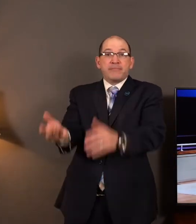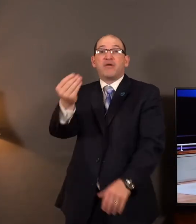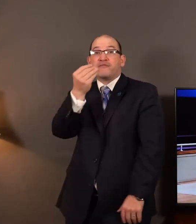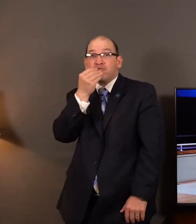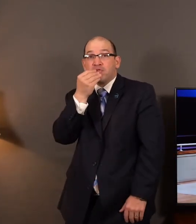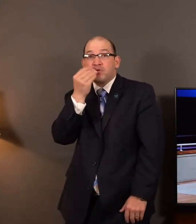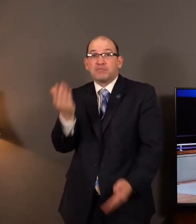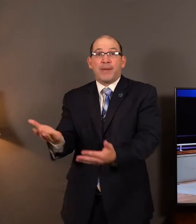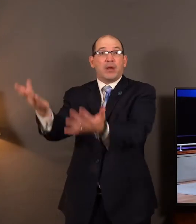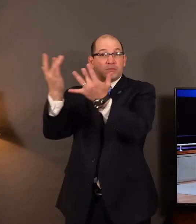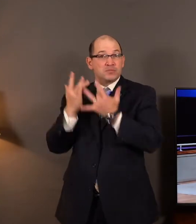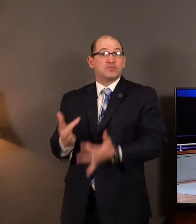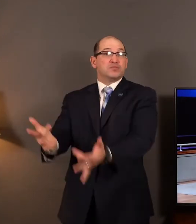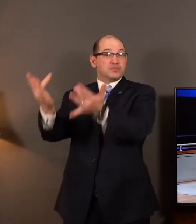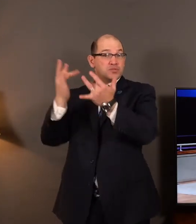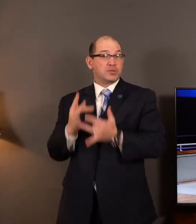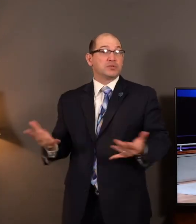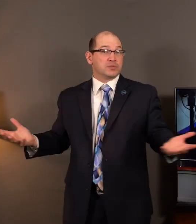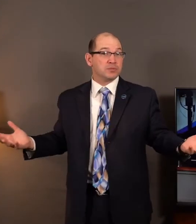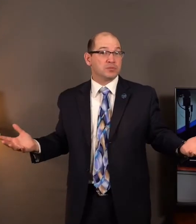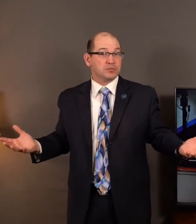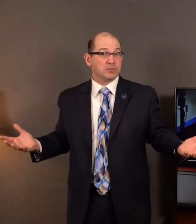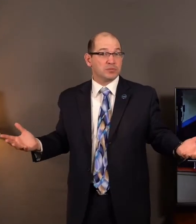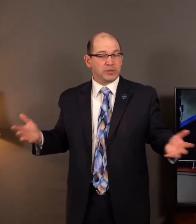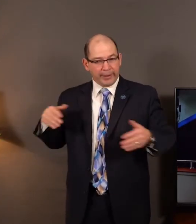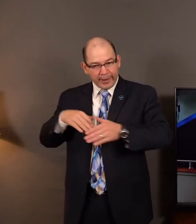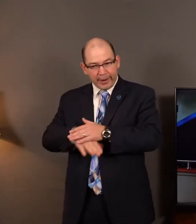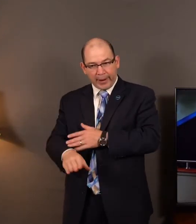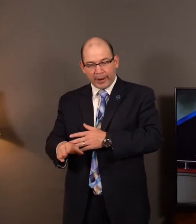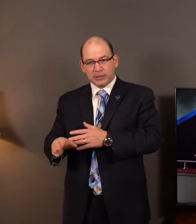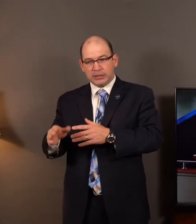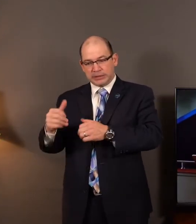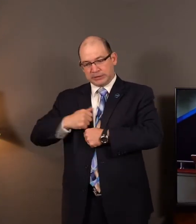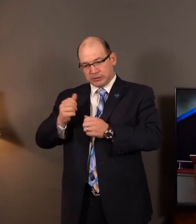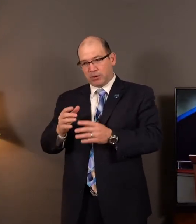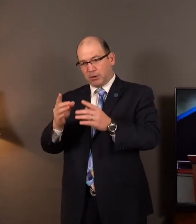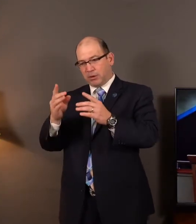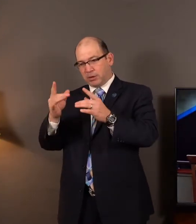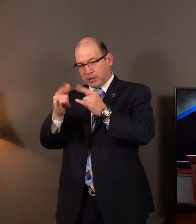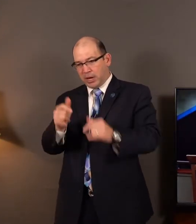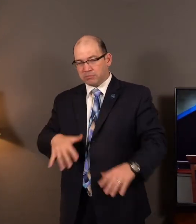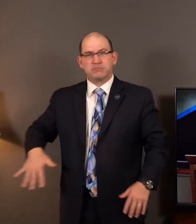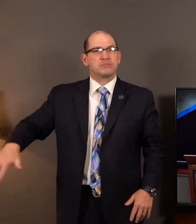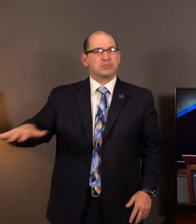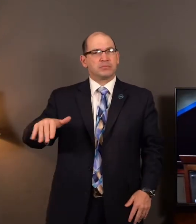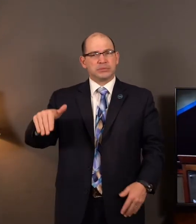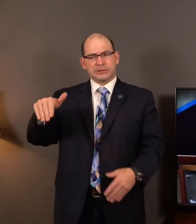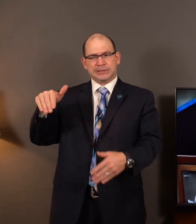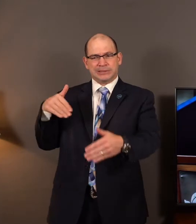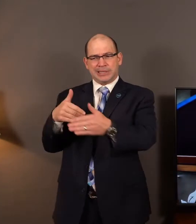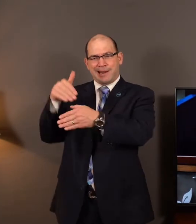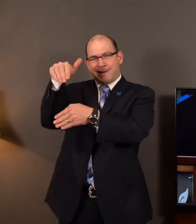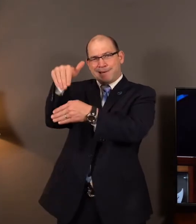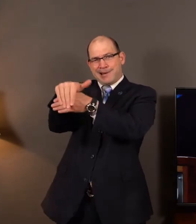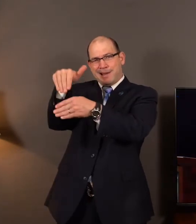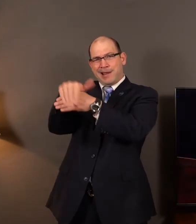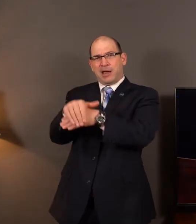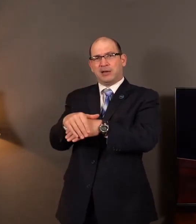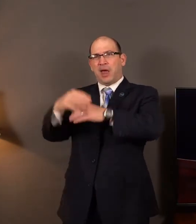people will do anything when they're really hungry. So they're heading into the enemy camp of Syria. It's twilight. It's dust. The sun's gone down.